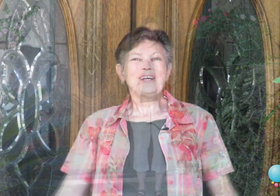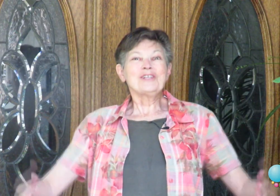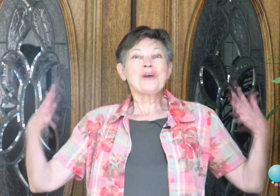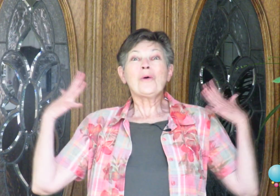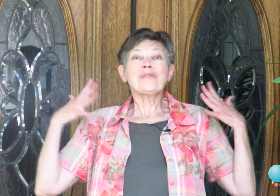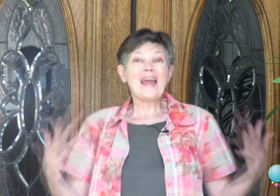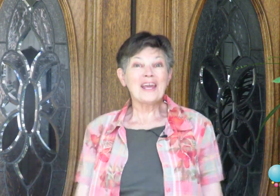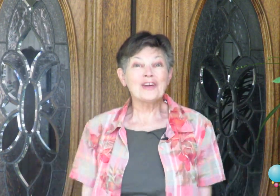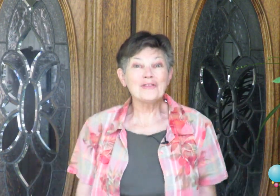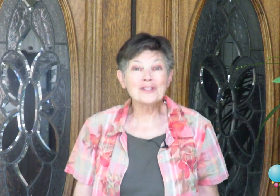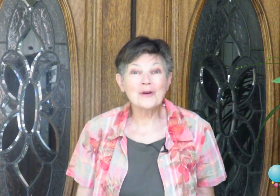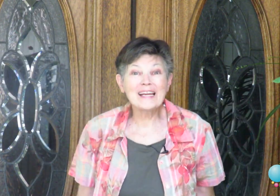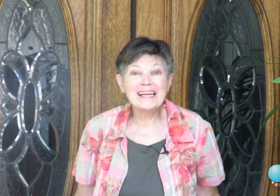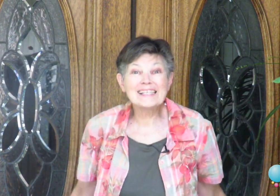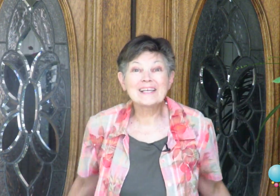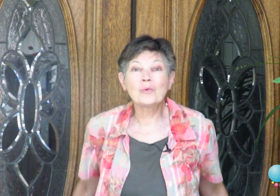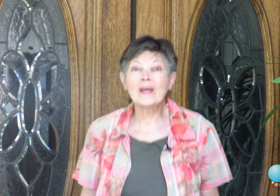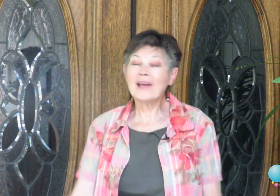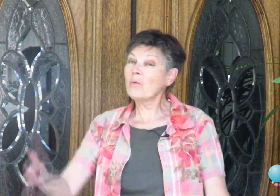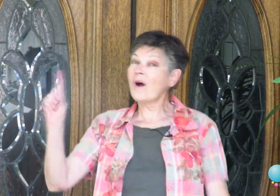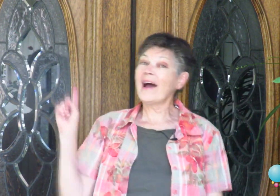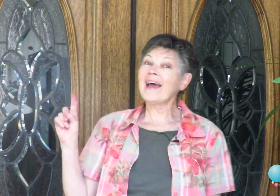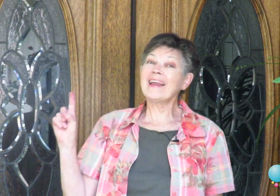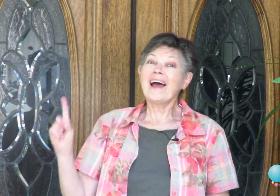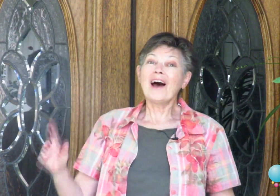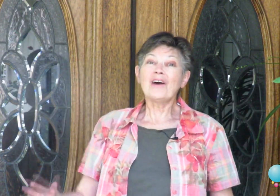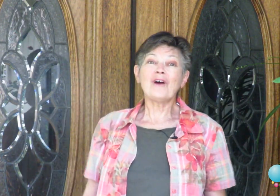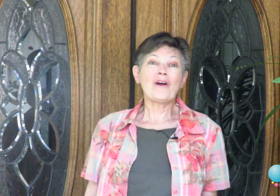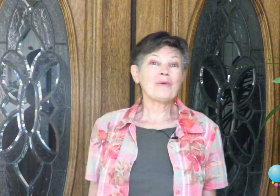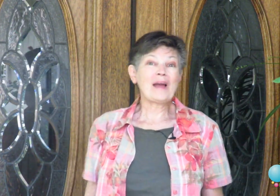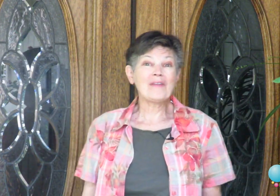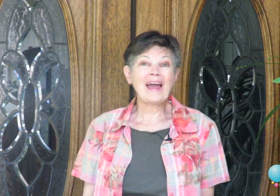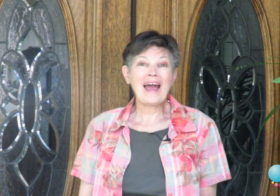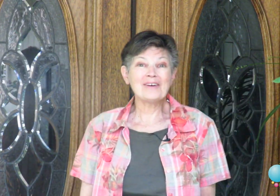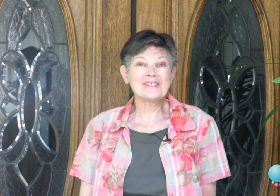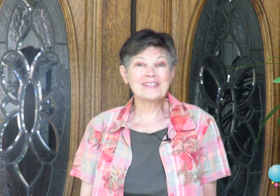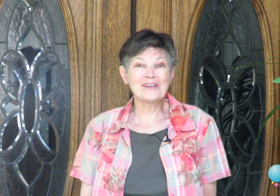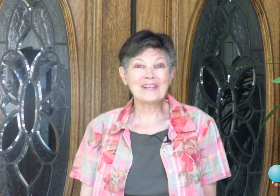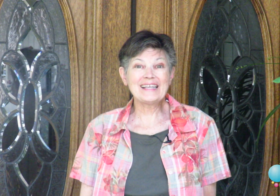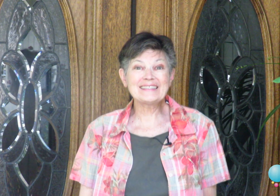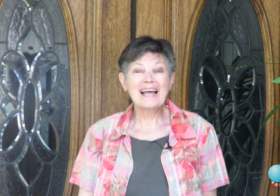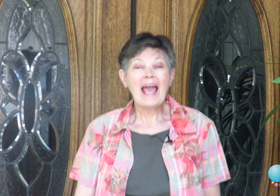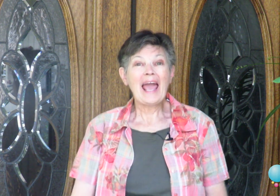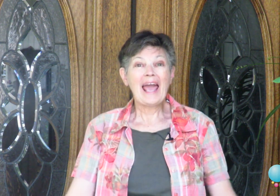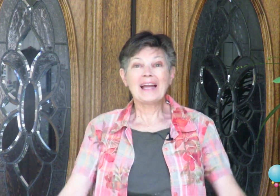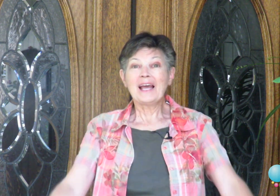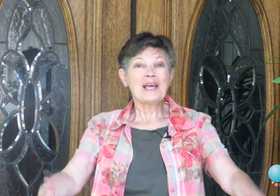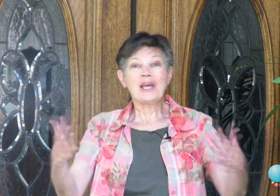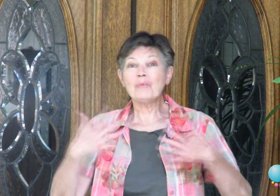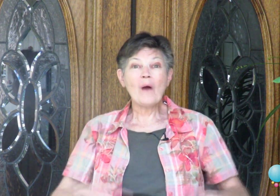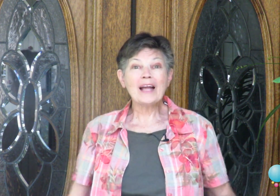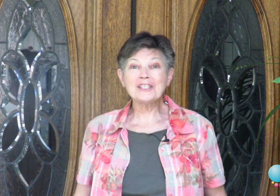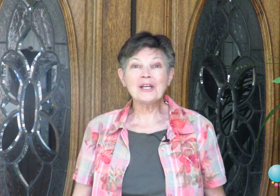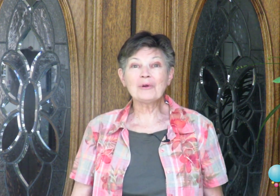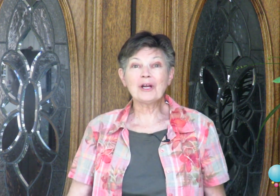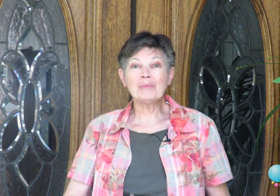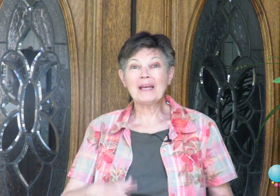So thank you for joining us in week one of our Around the House series. And keep watching. We're going to be